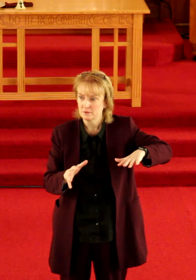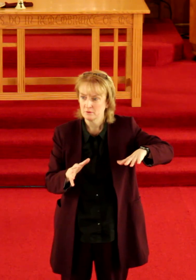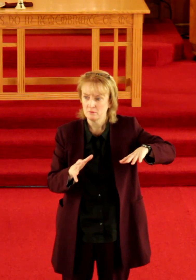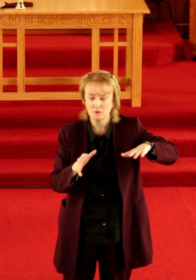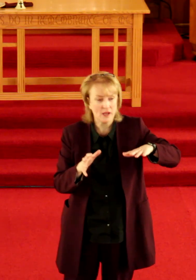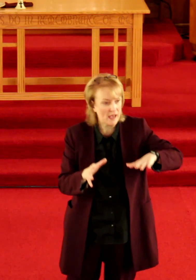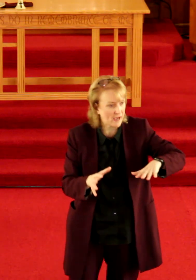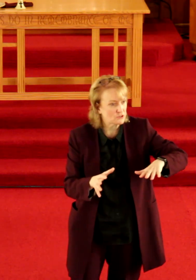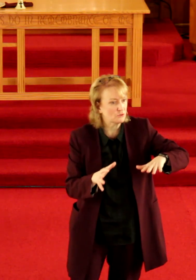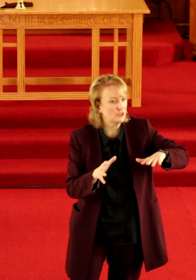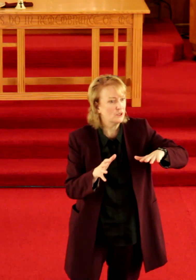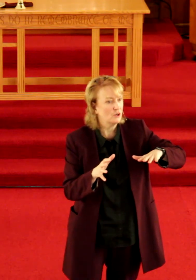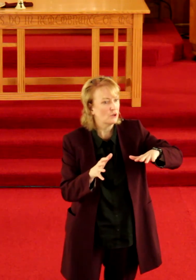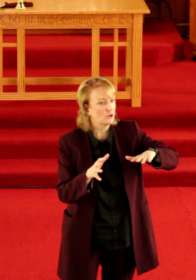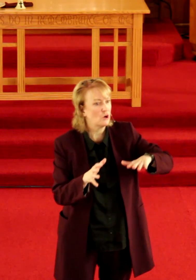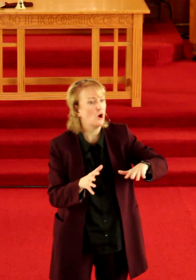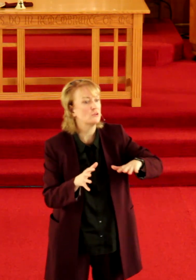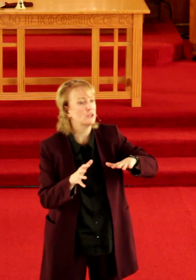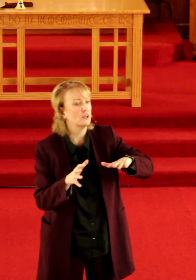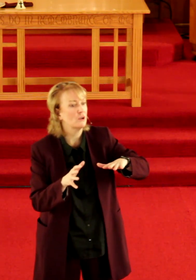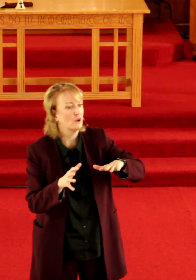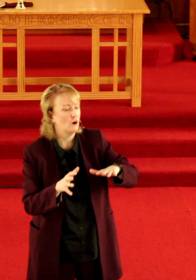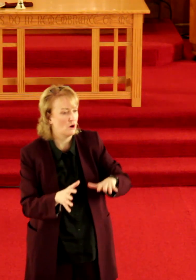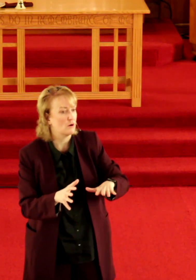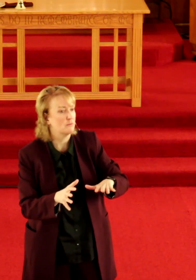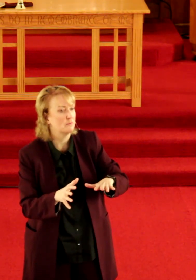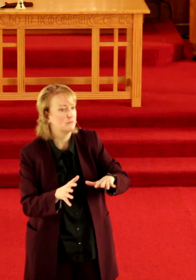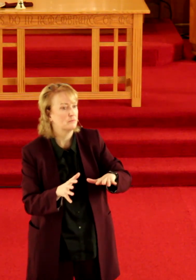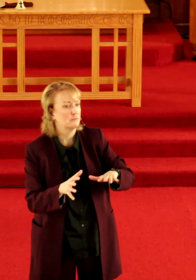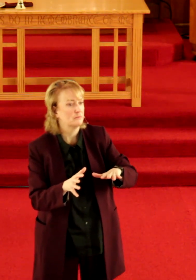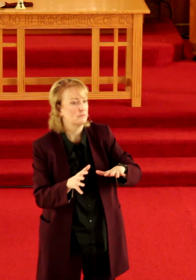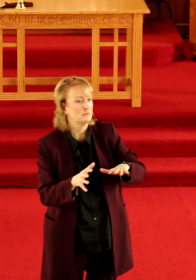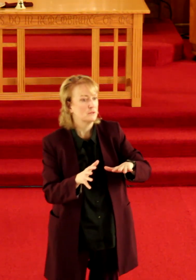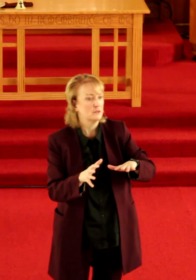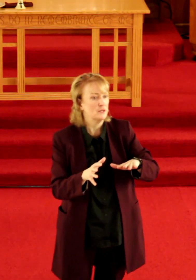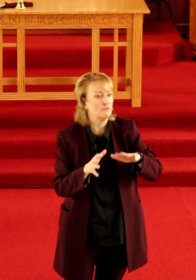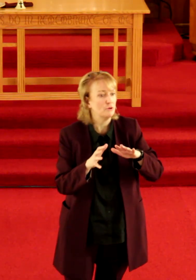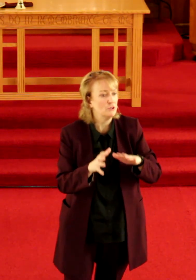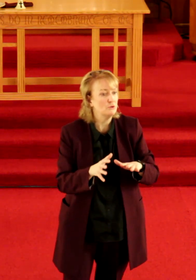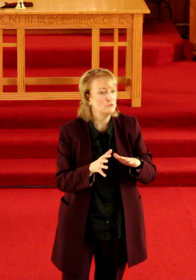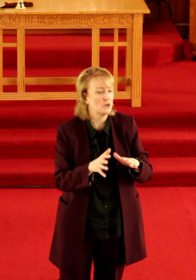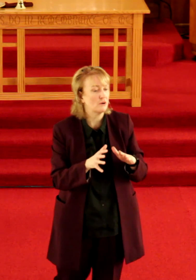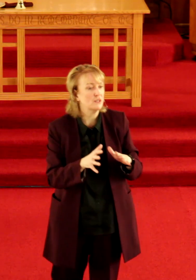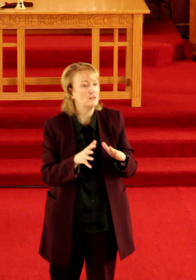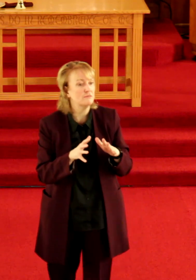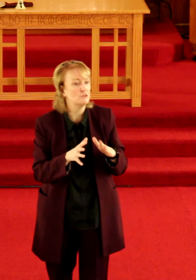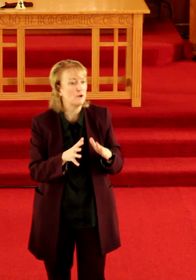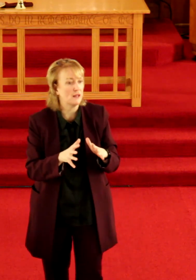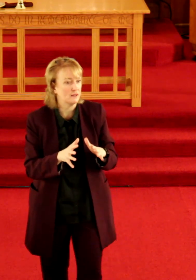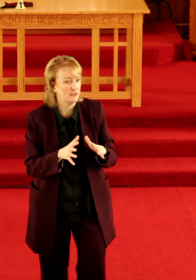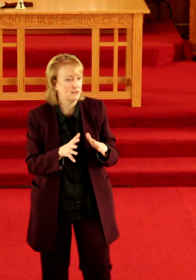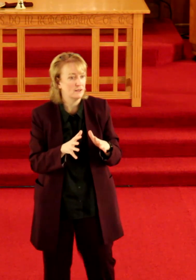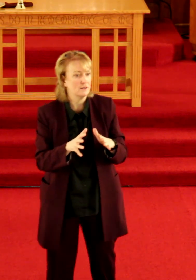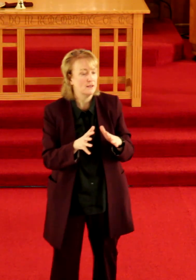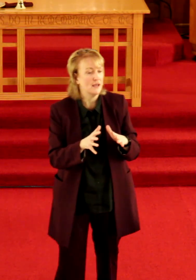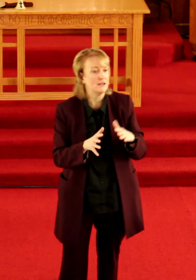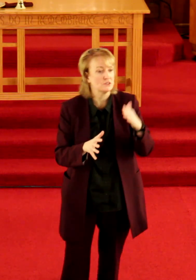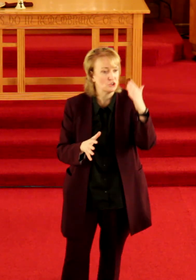We're actually causing harm if we use our individuality as a